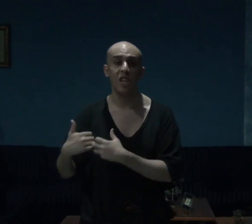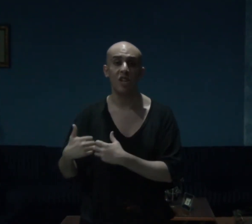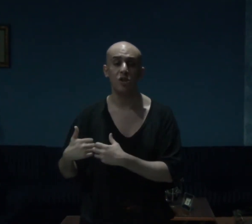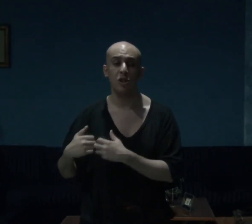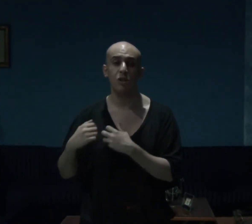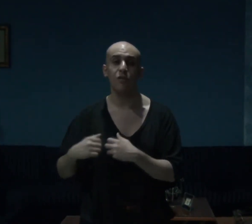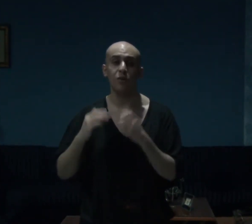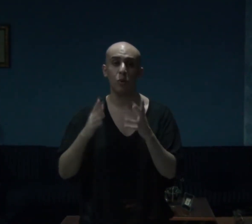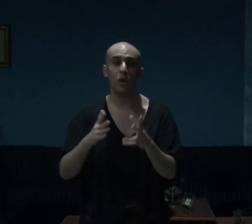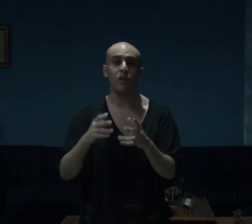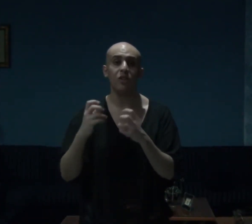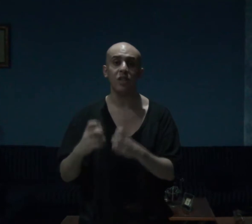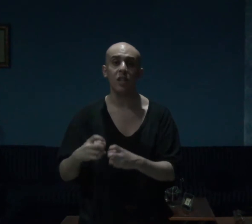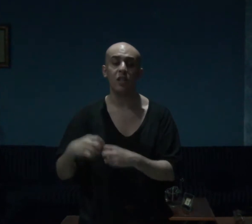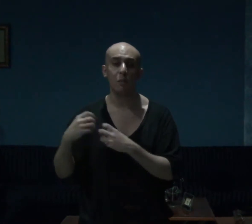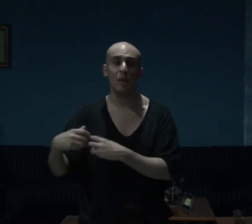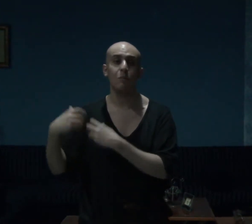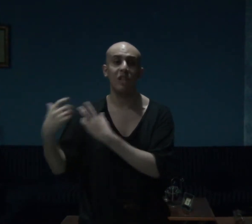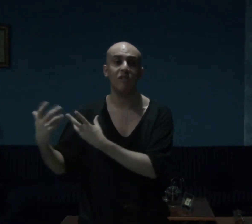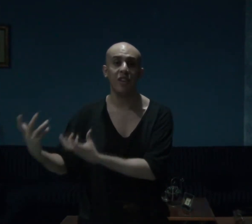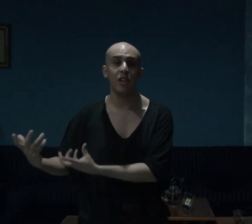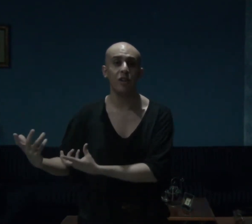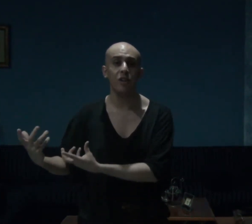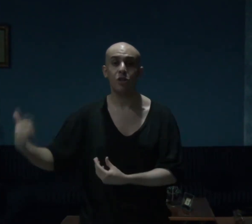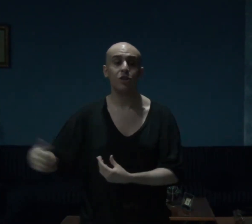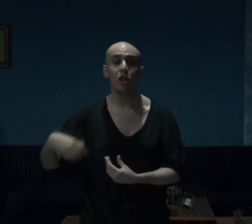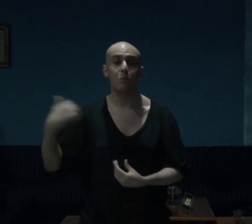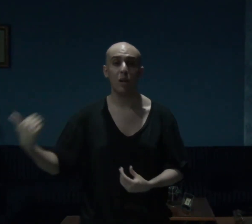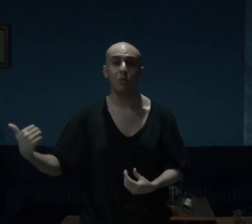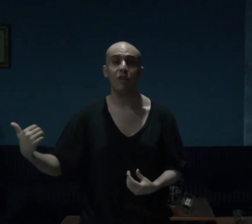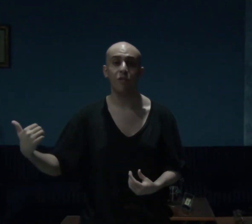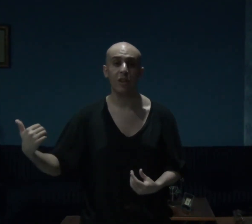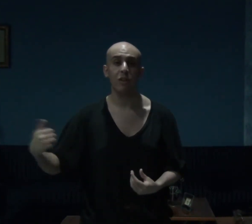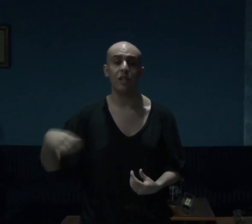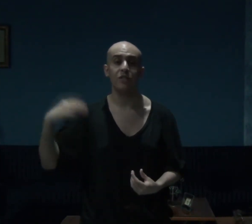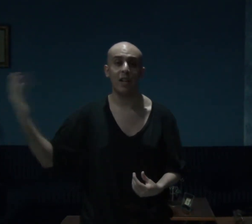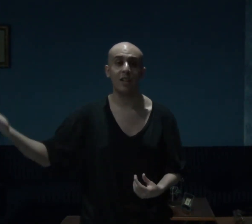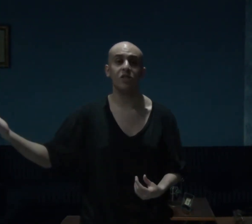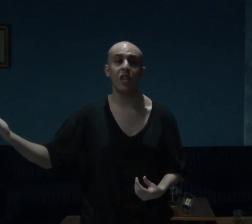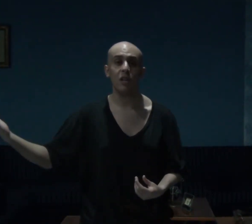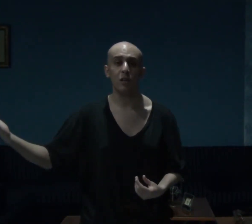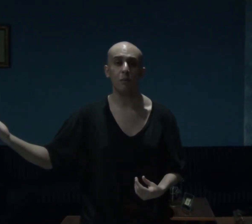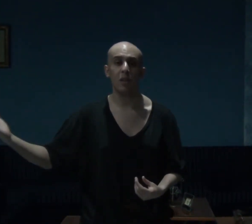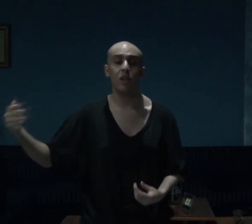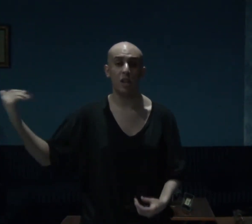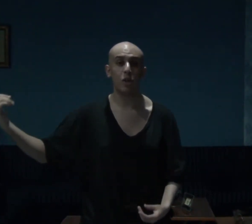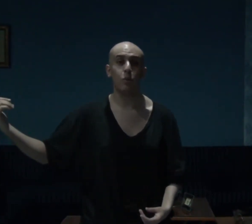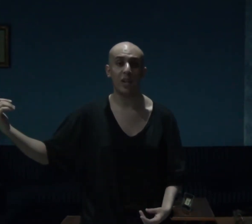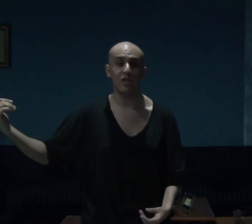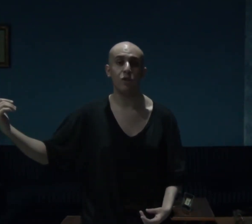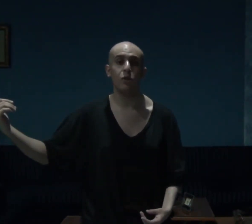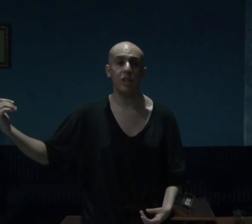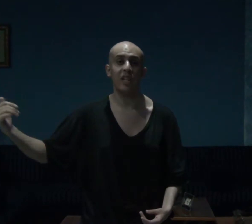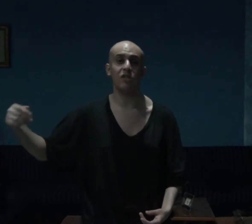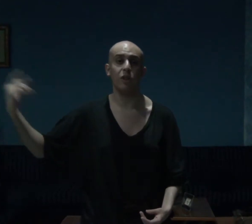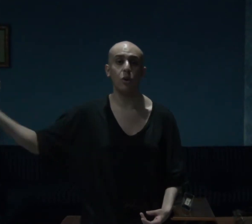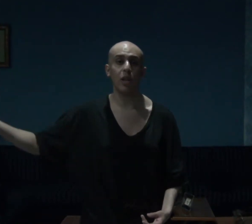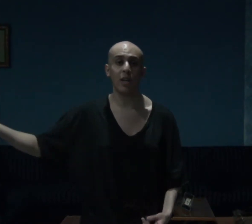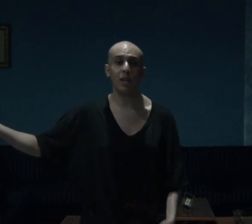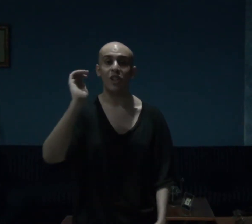danger if you are indeed a public figure such a public figure is alice akerman otherwise known as lola and